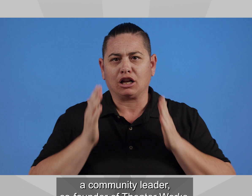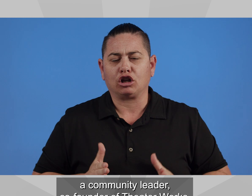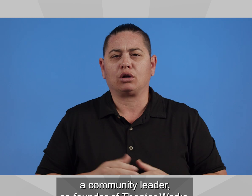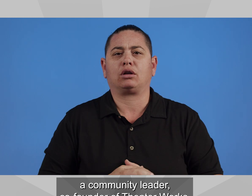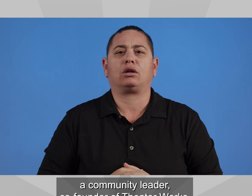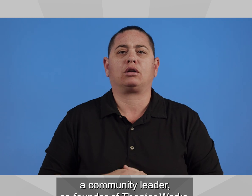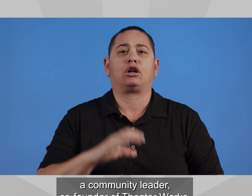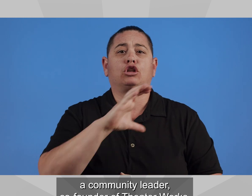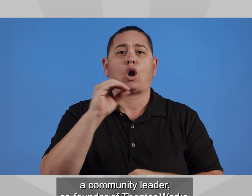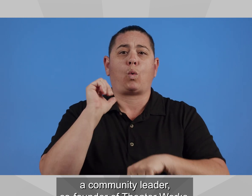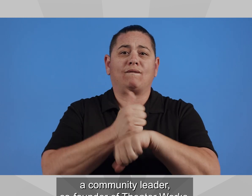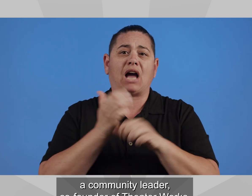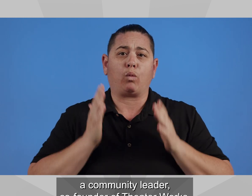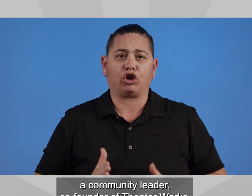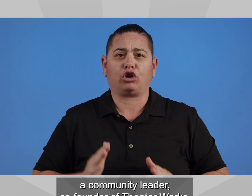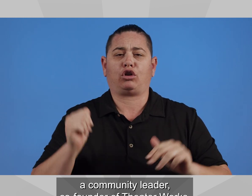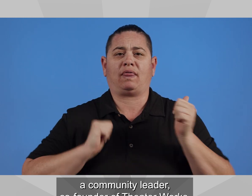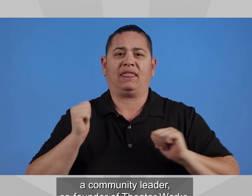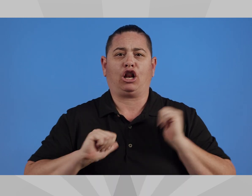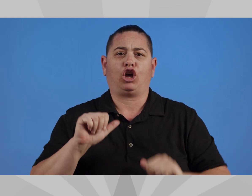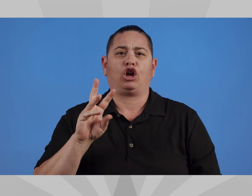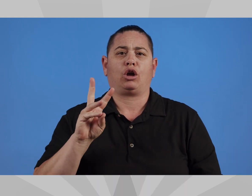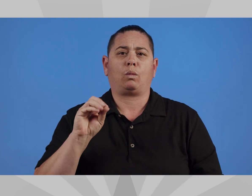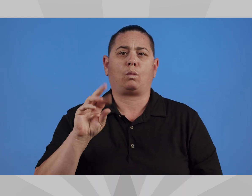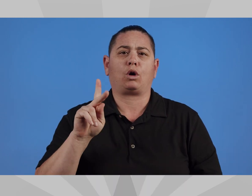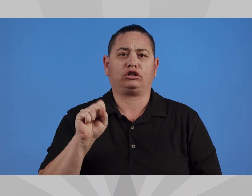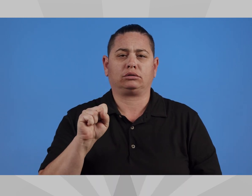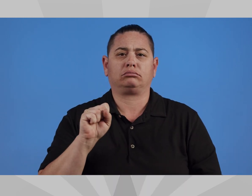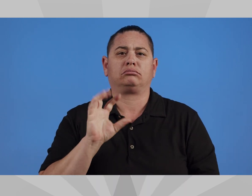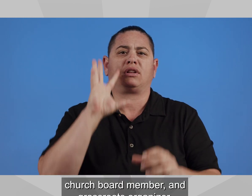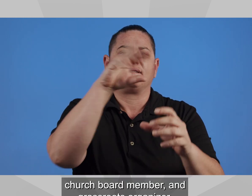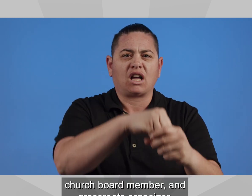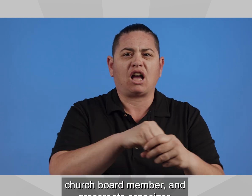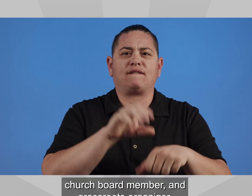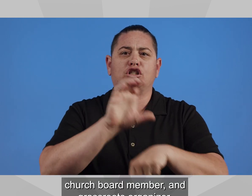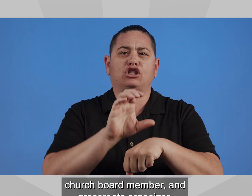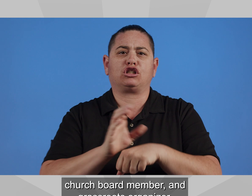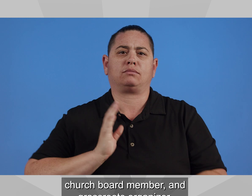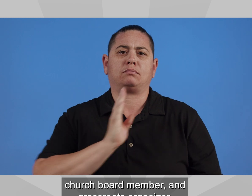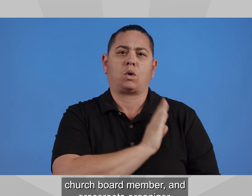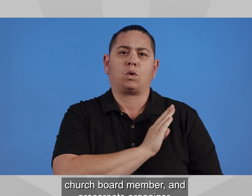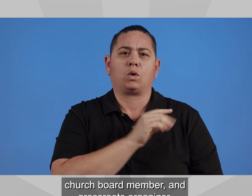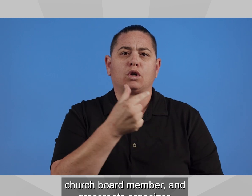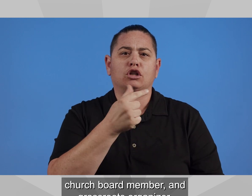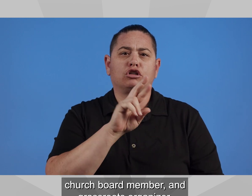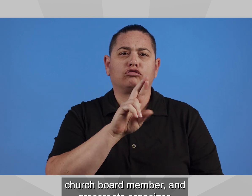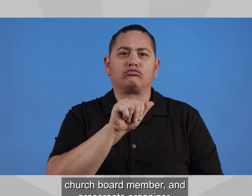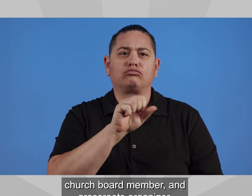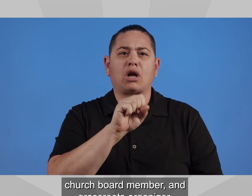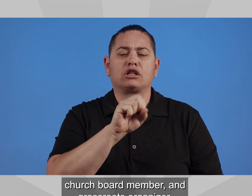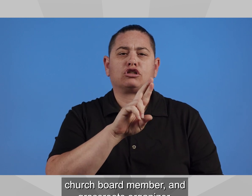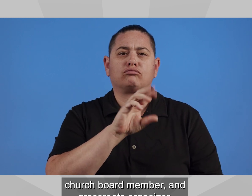co-founder of TheaterWorks, church board member, and